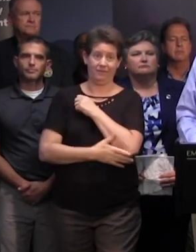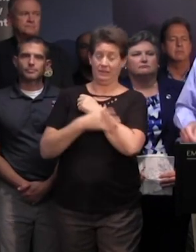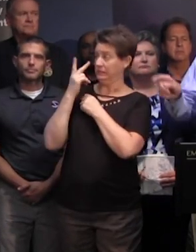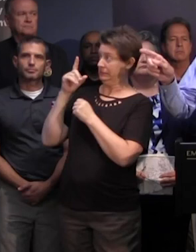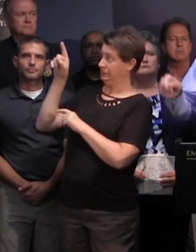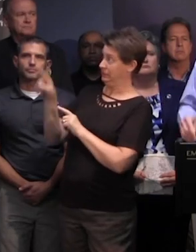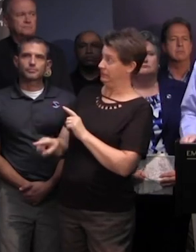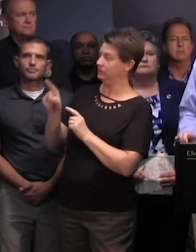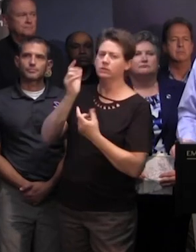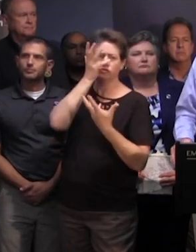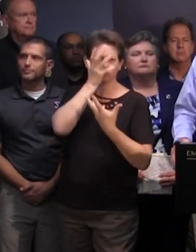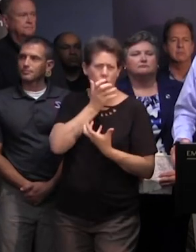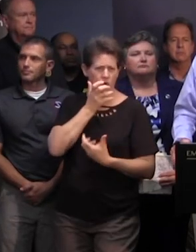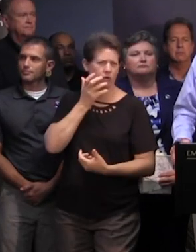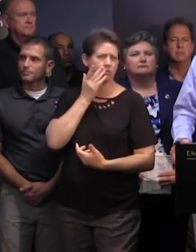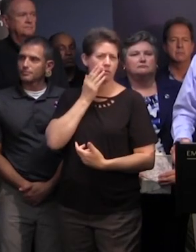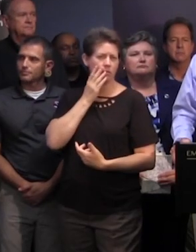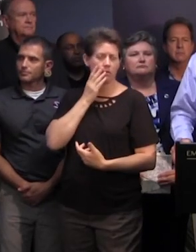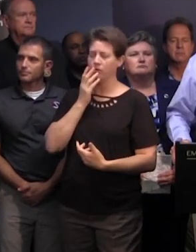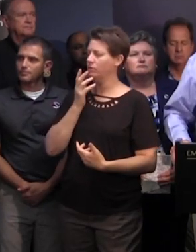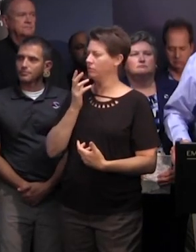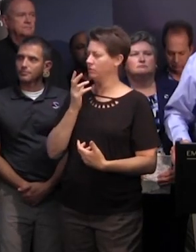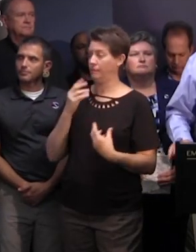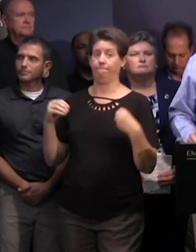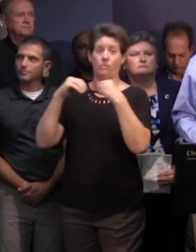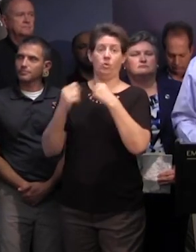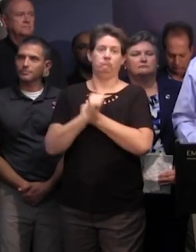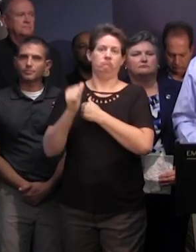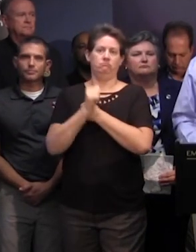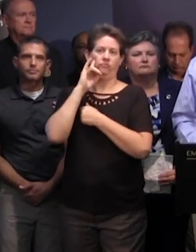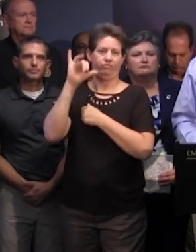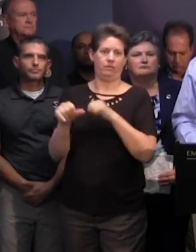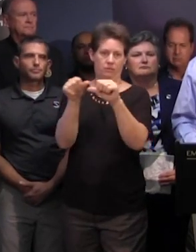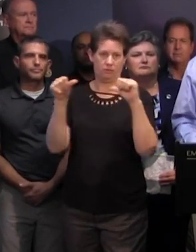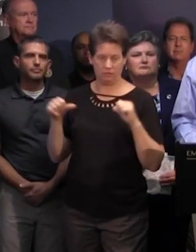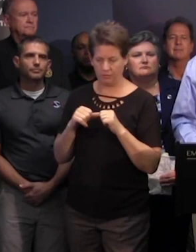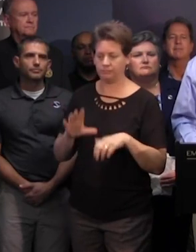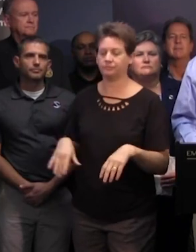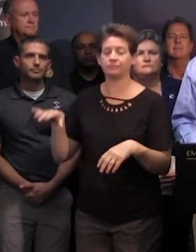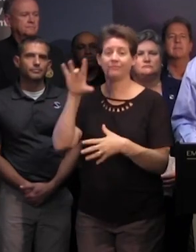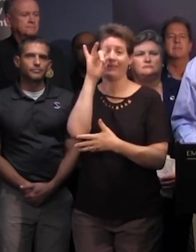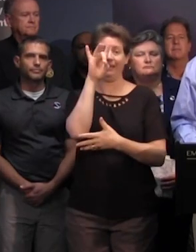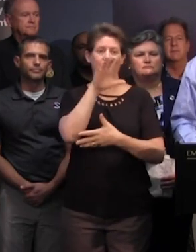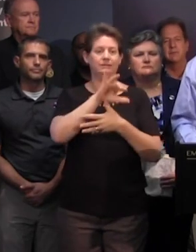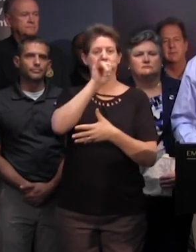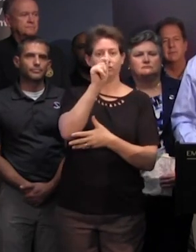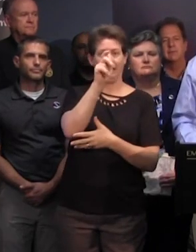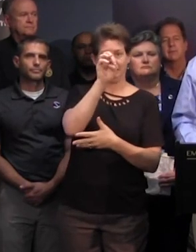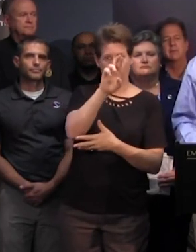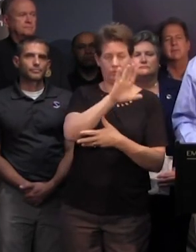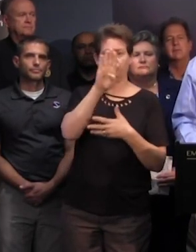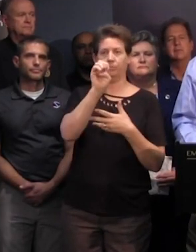those zones and the darker the colors or the the more danger there is in those zones there are eight counties jasper